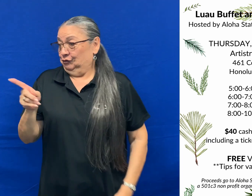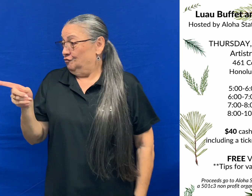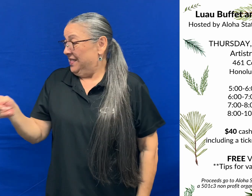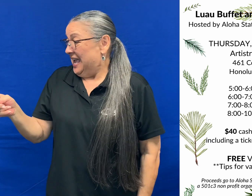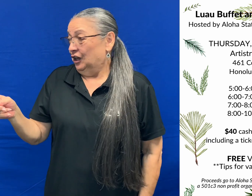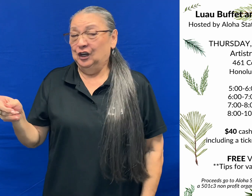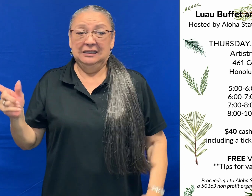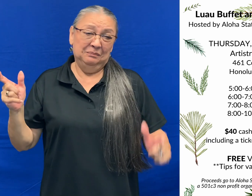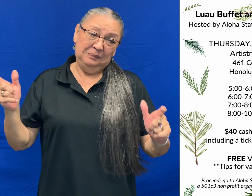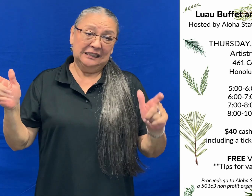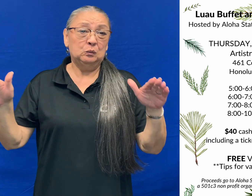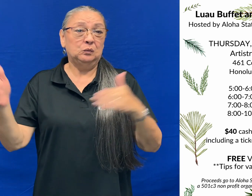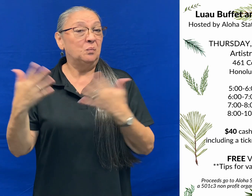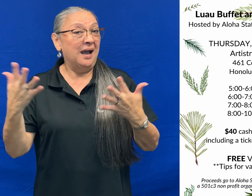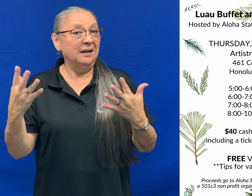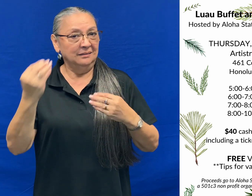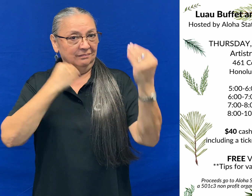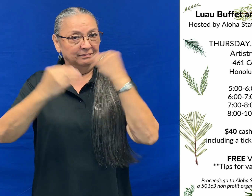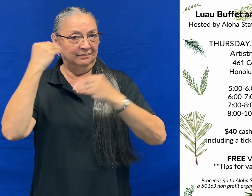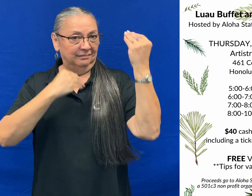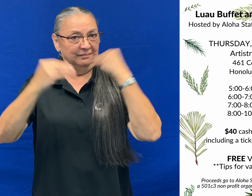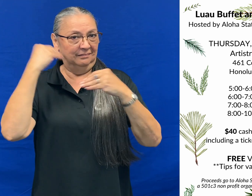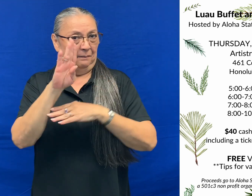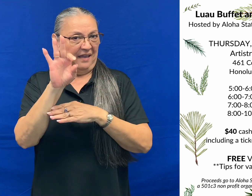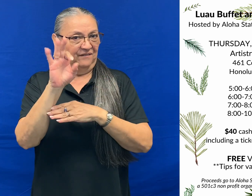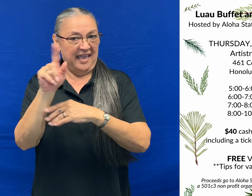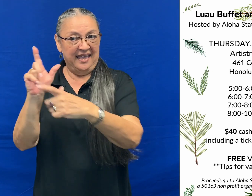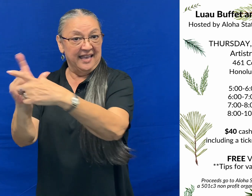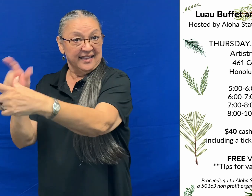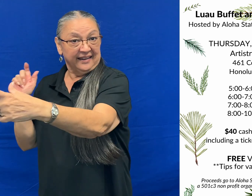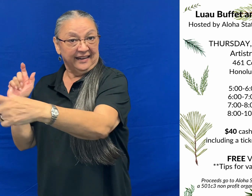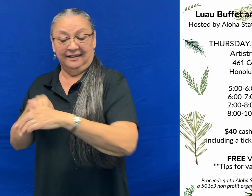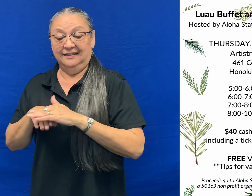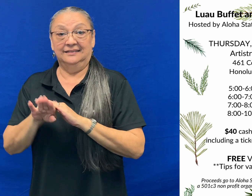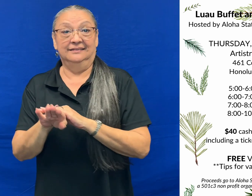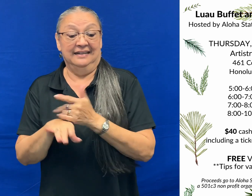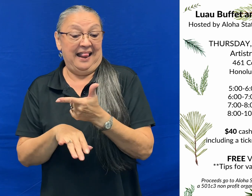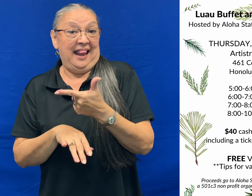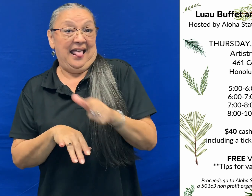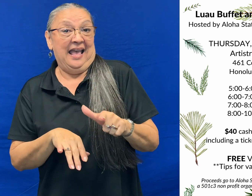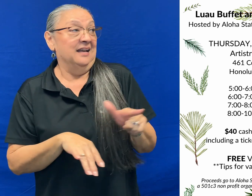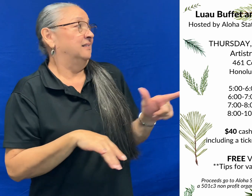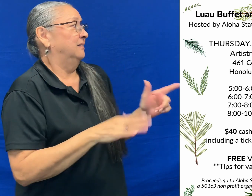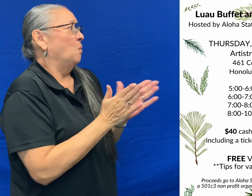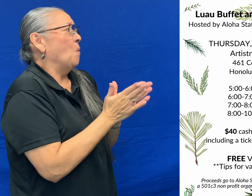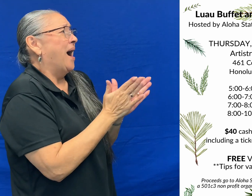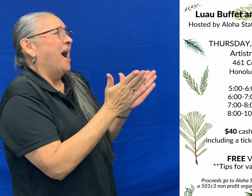Right when you walk inside you will see to your right a conference room. That is where the buffet will be. To your left